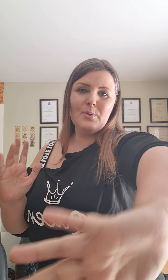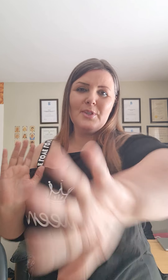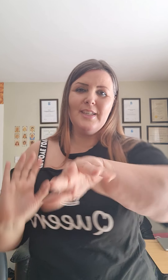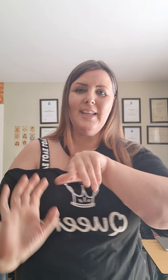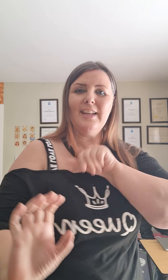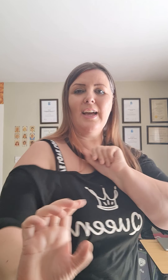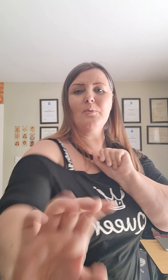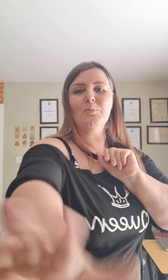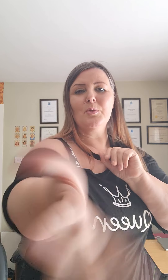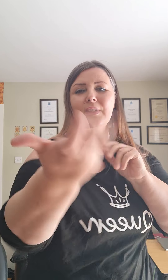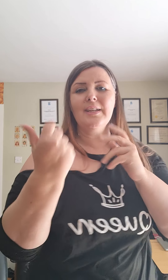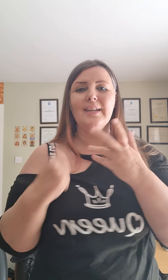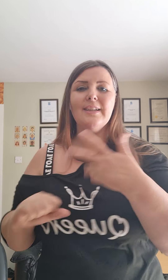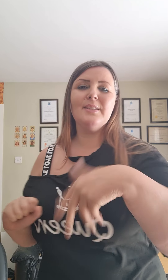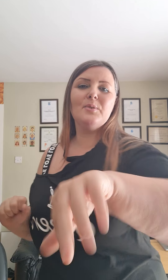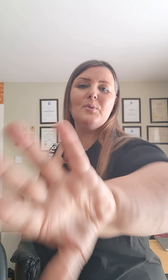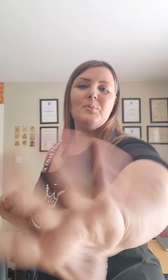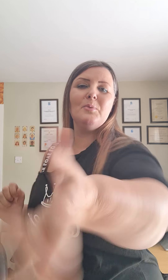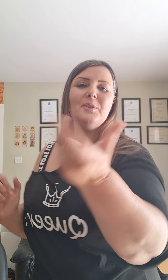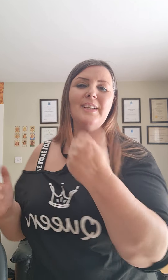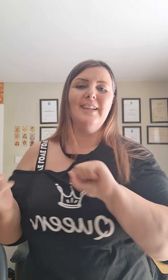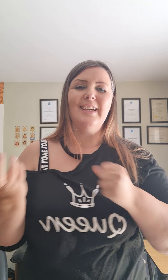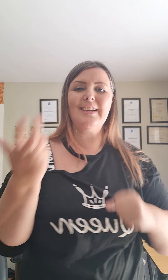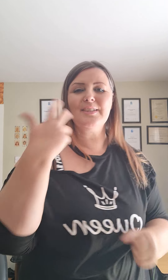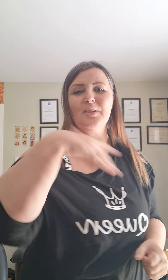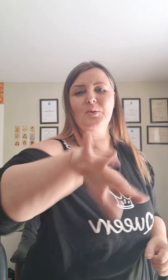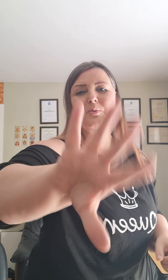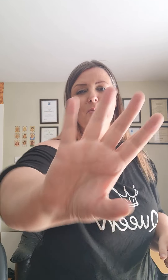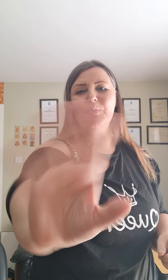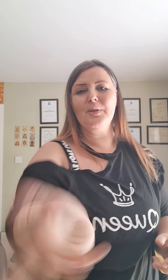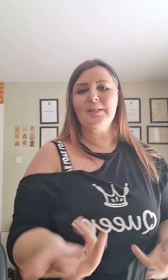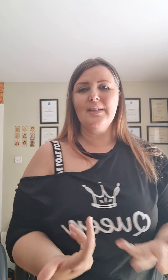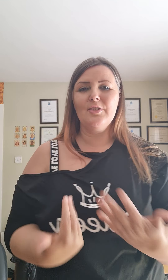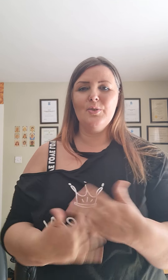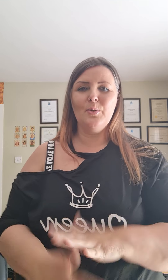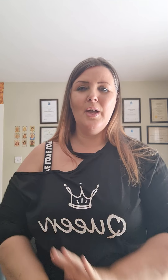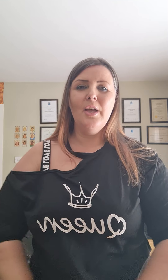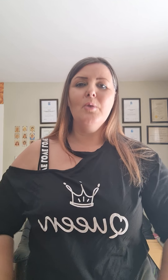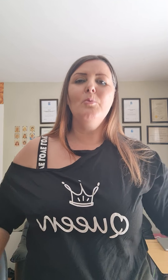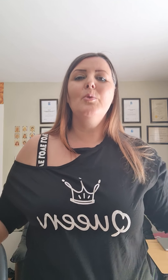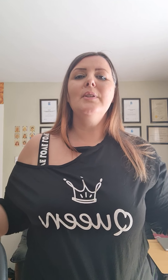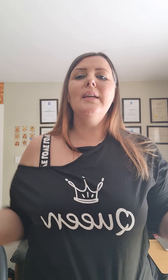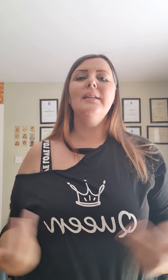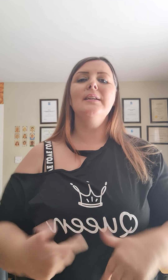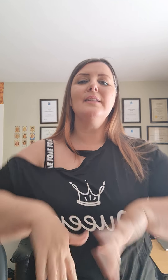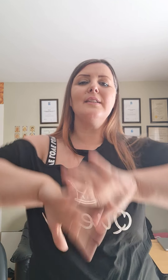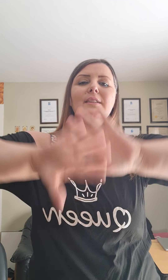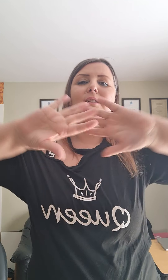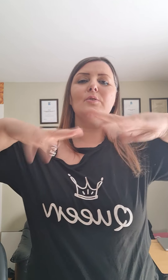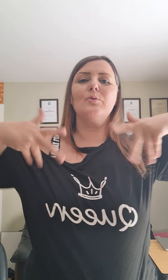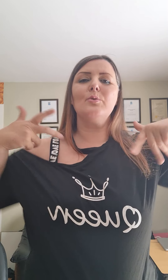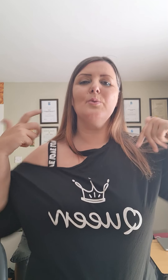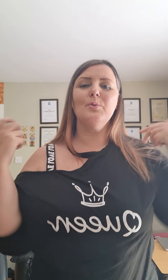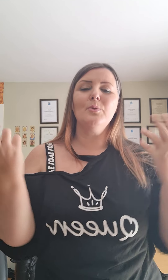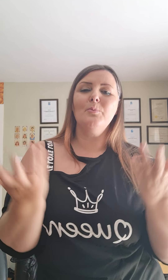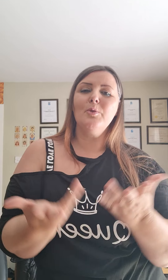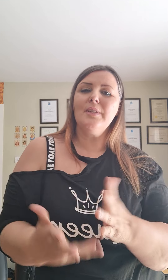has taken sameives on the left, without the standings of the left.